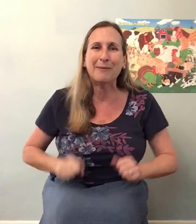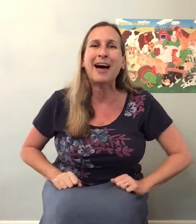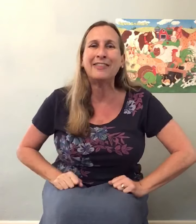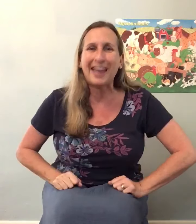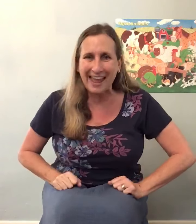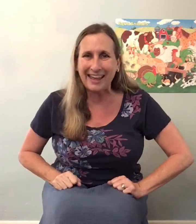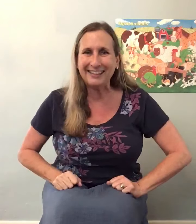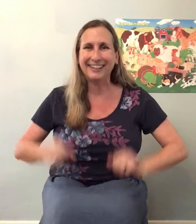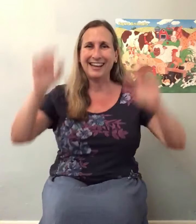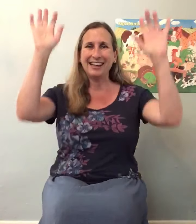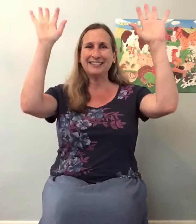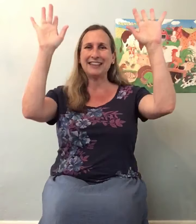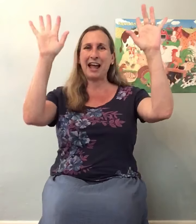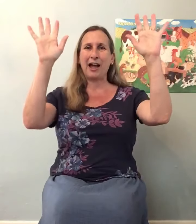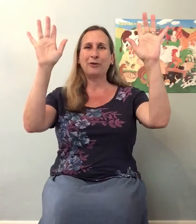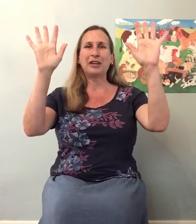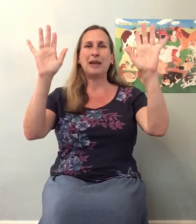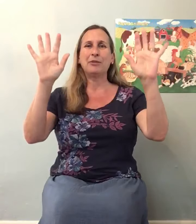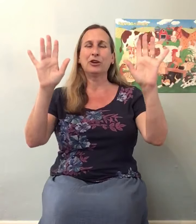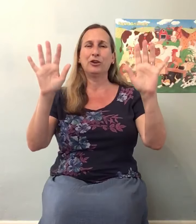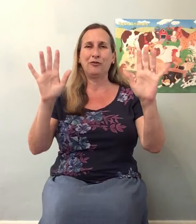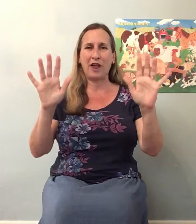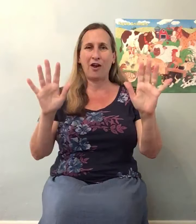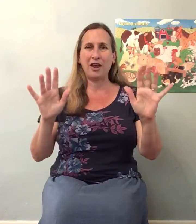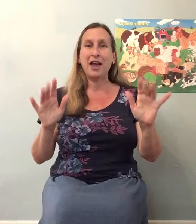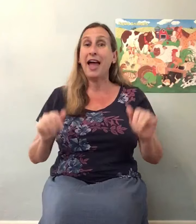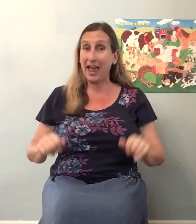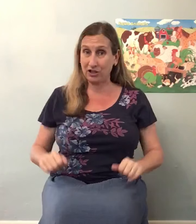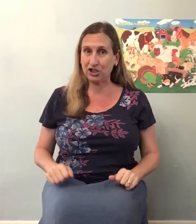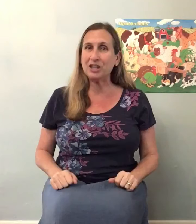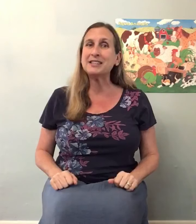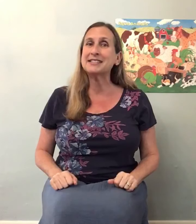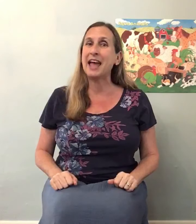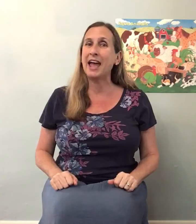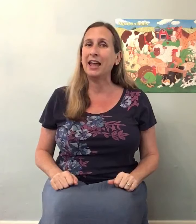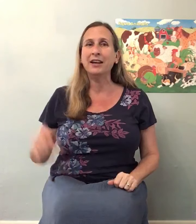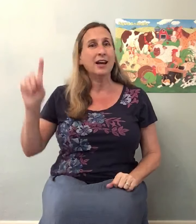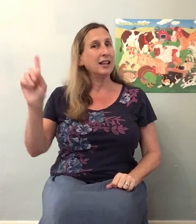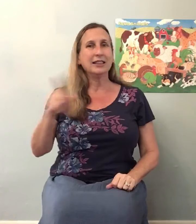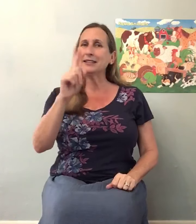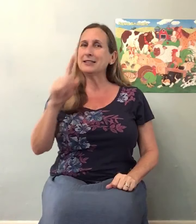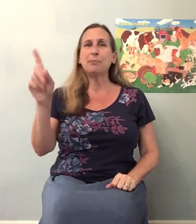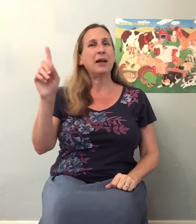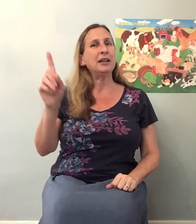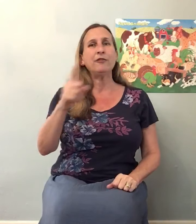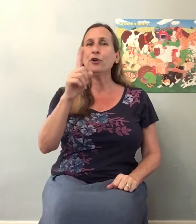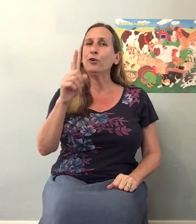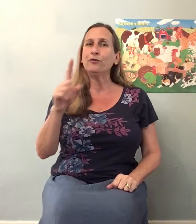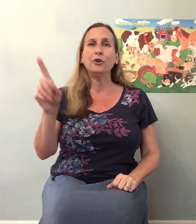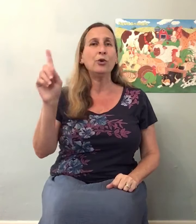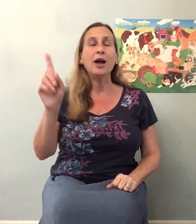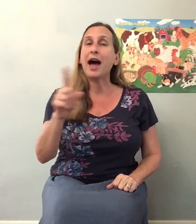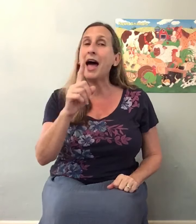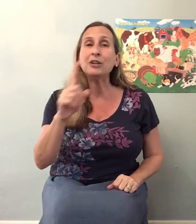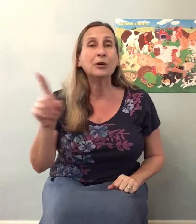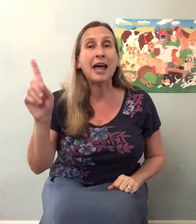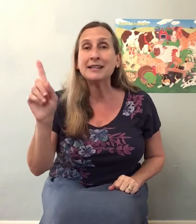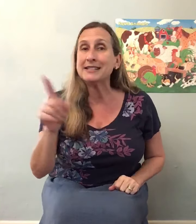them on the head. Down came the good fairy and she said, Little bunny foo-foo, I don't like to